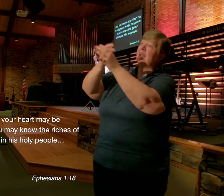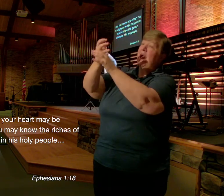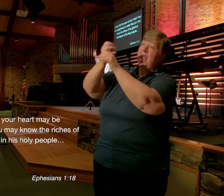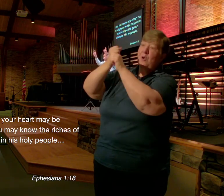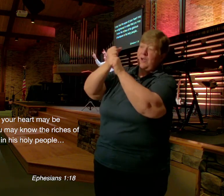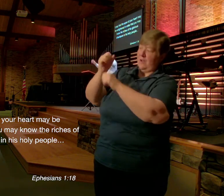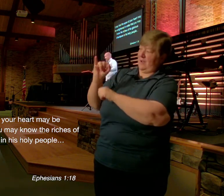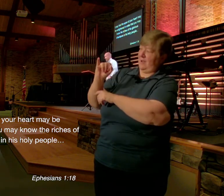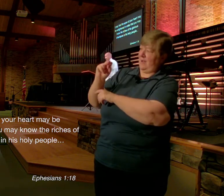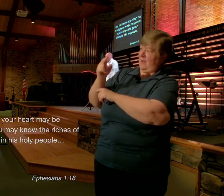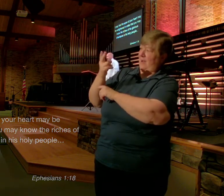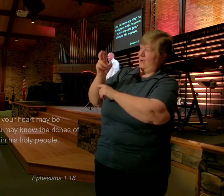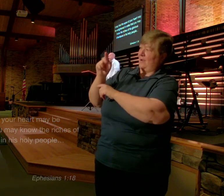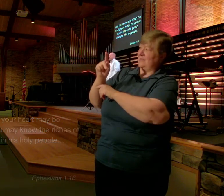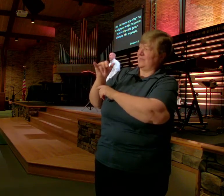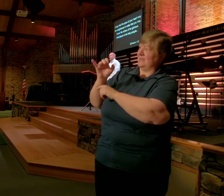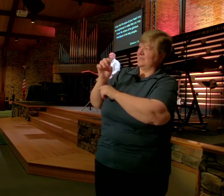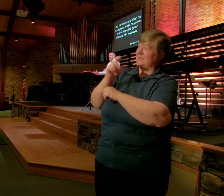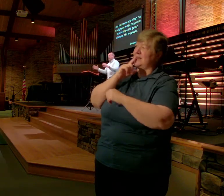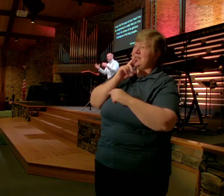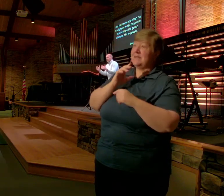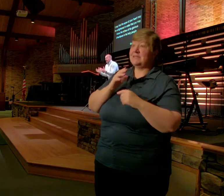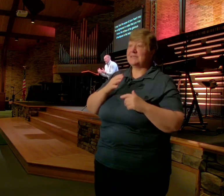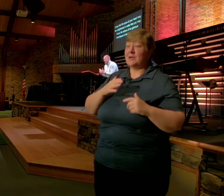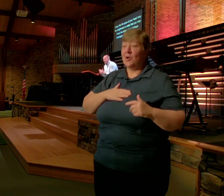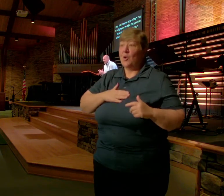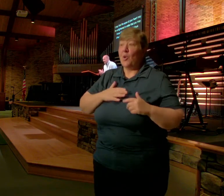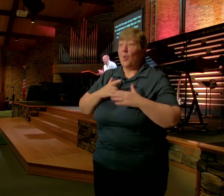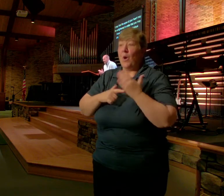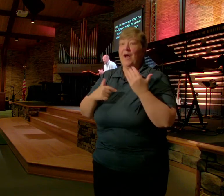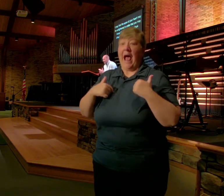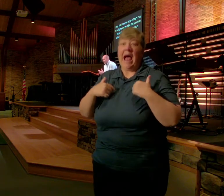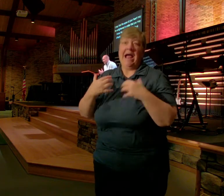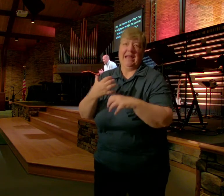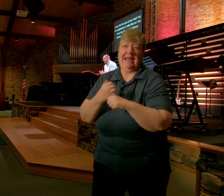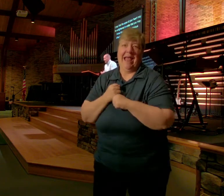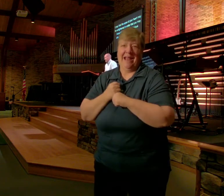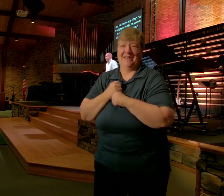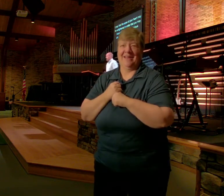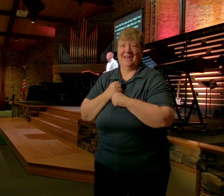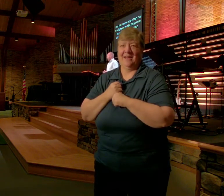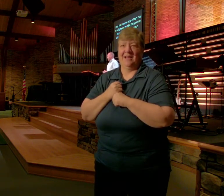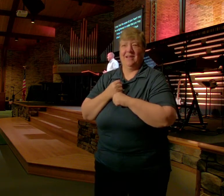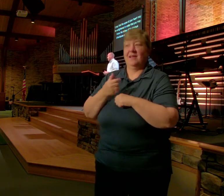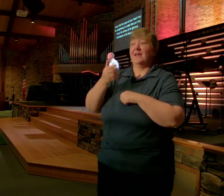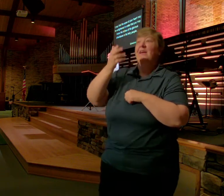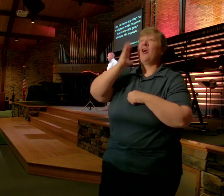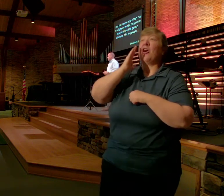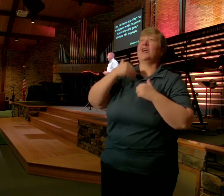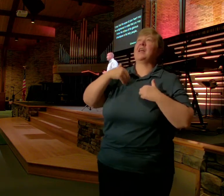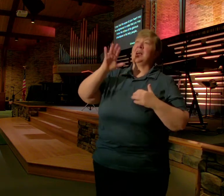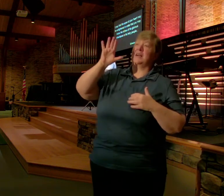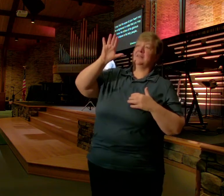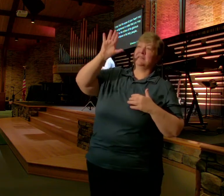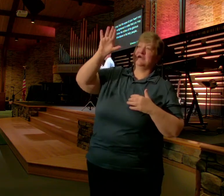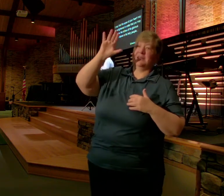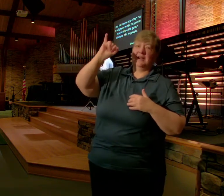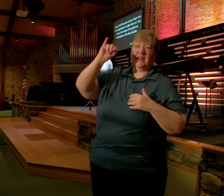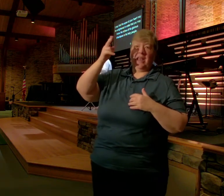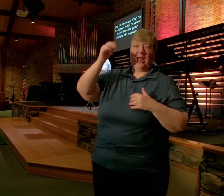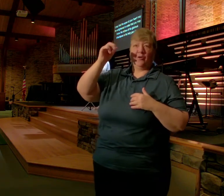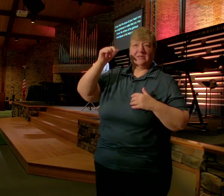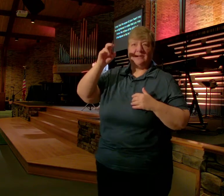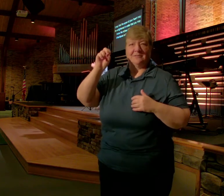actually His Inheritance God has An inheritance Coming to Him It's amazing When you Think about It